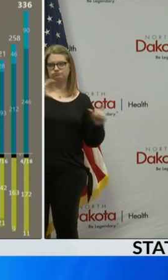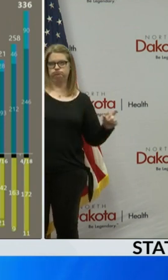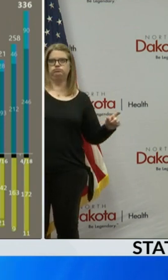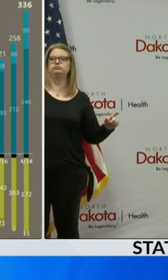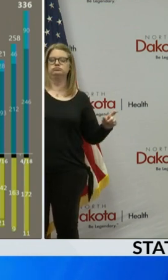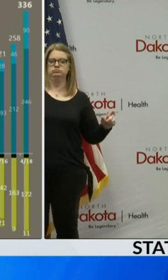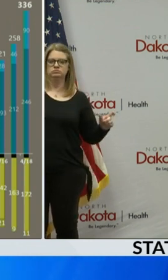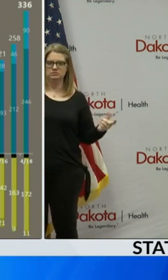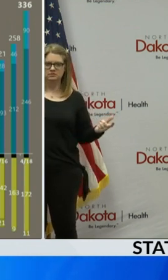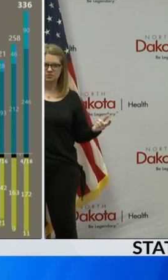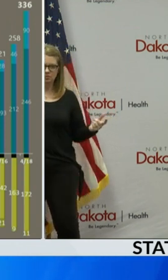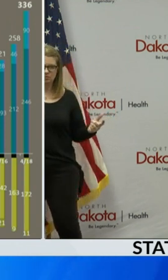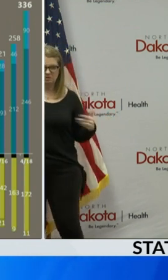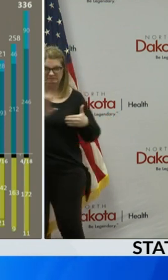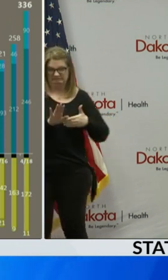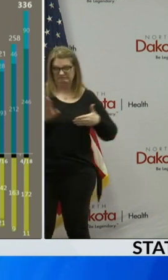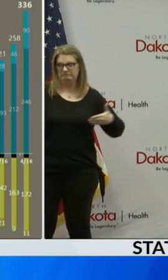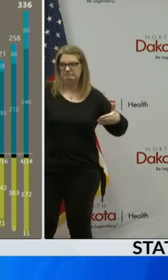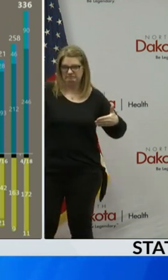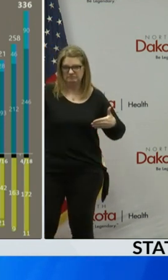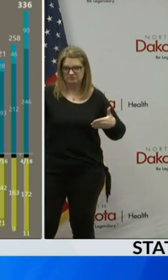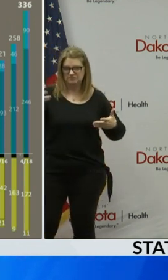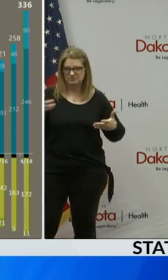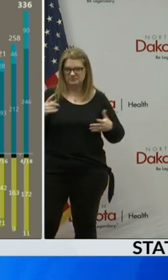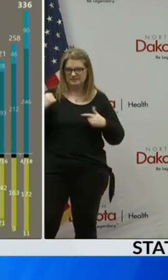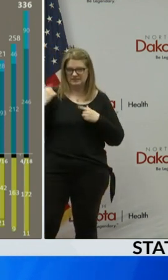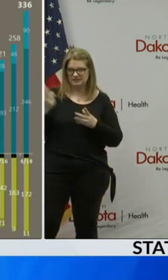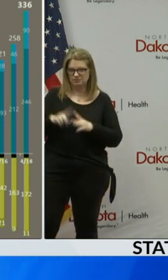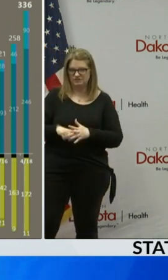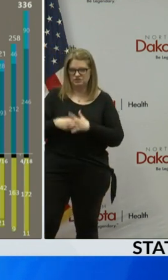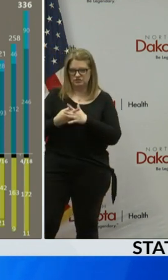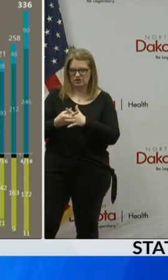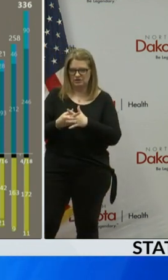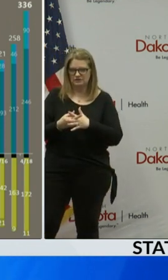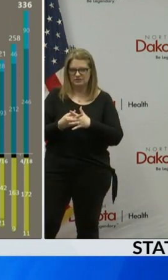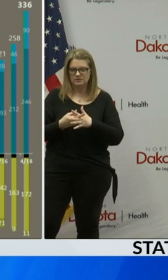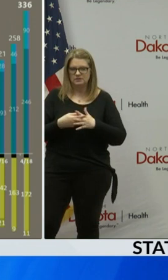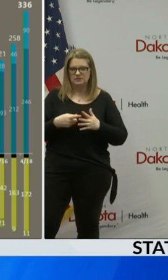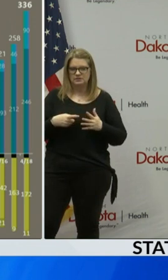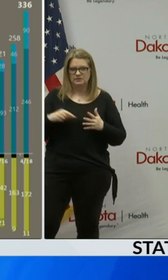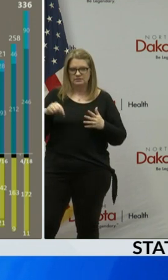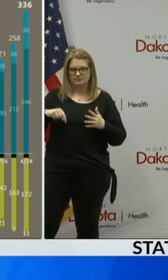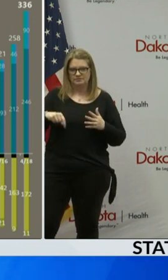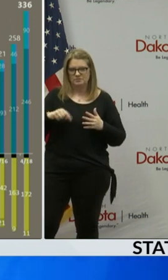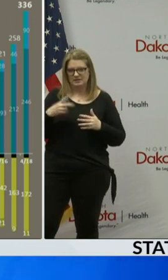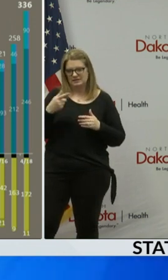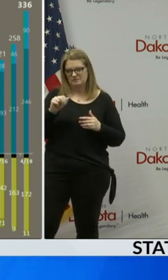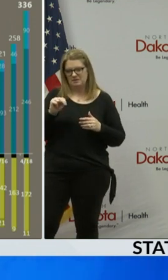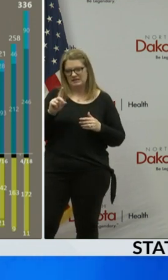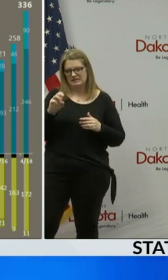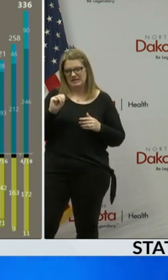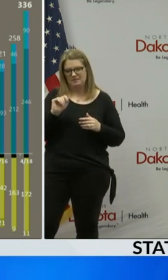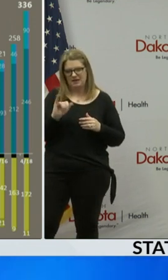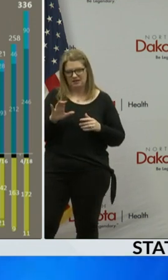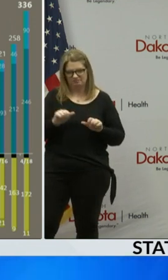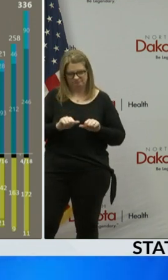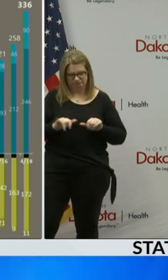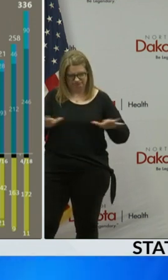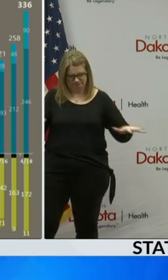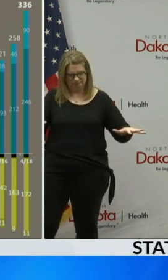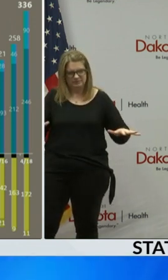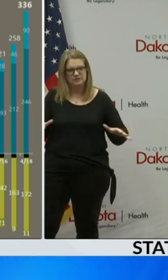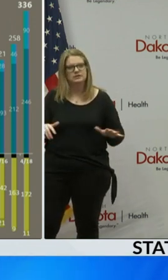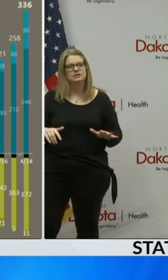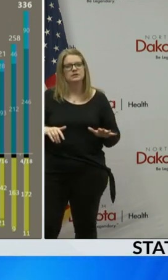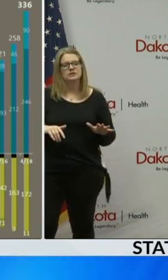steepest increase that we've had since we began dealing with this pandemic and so again